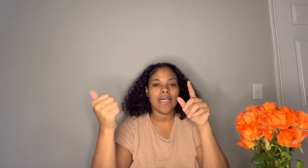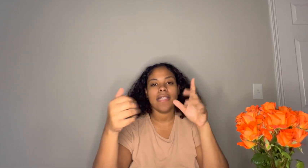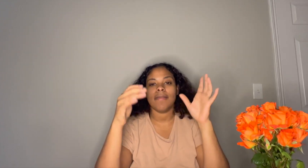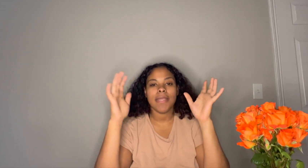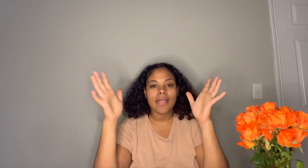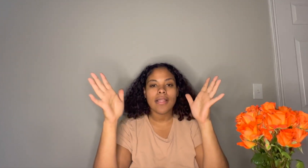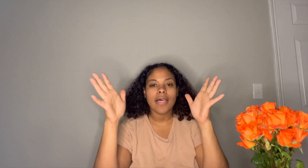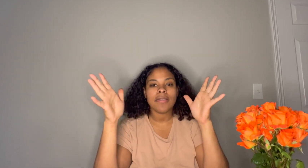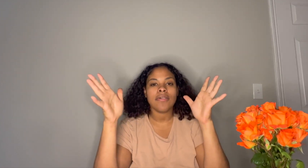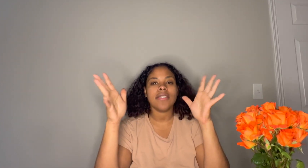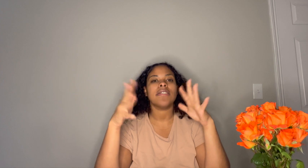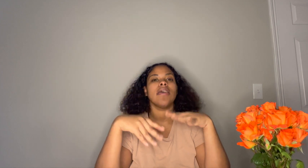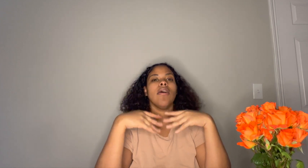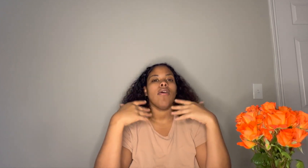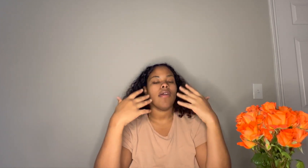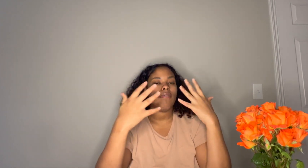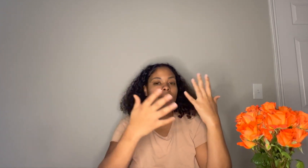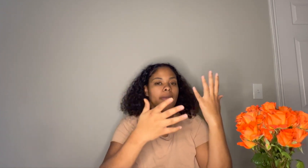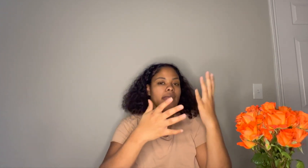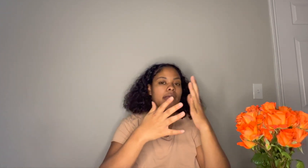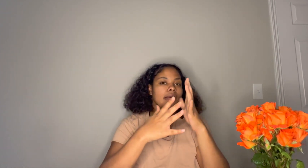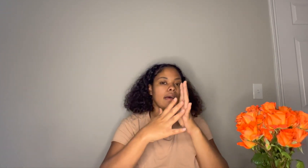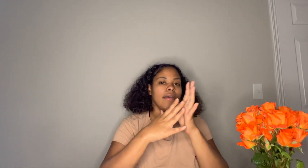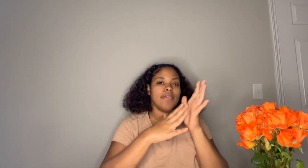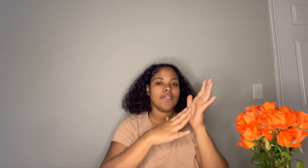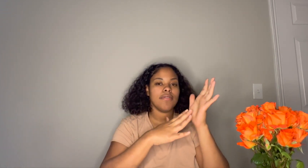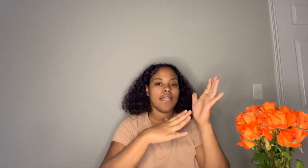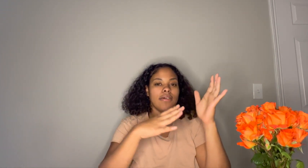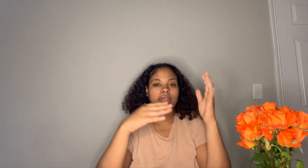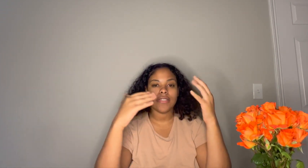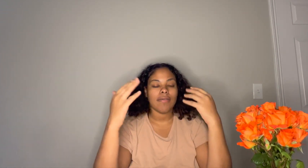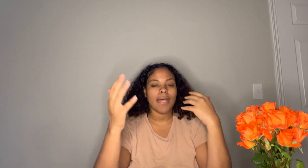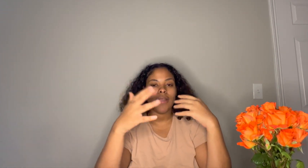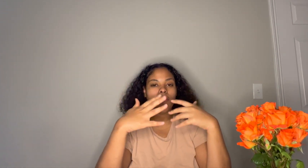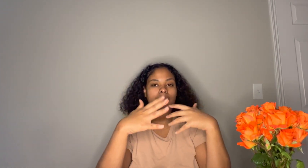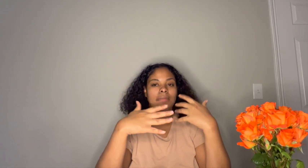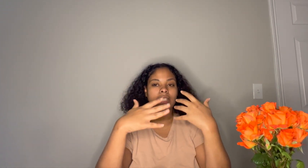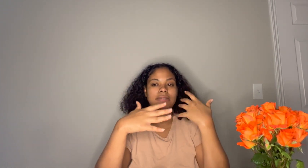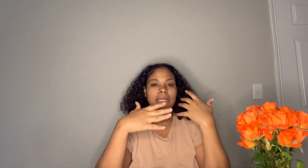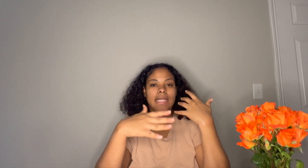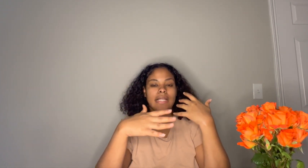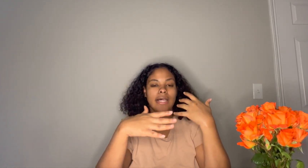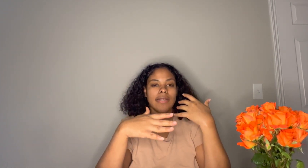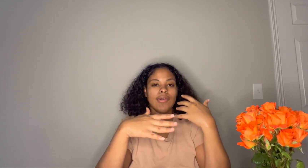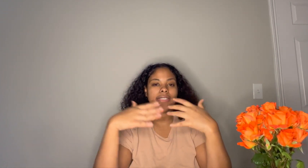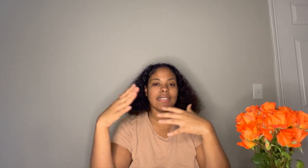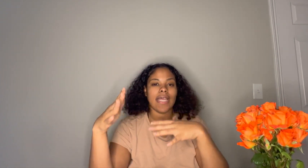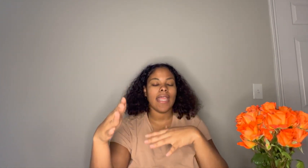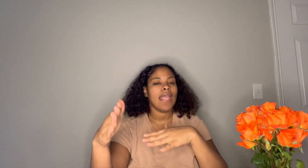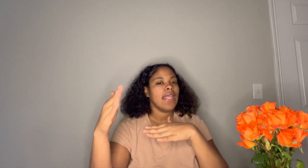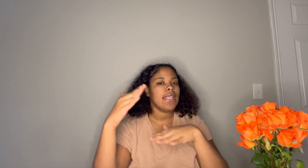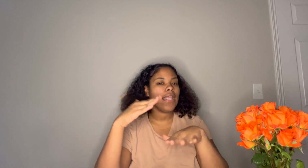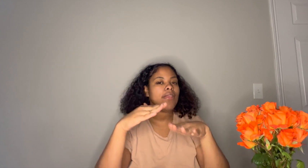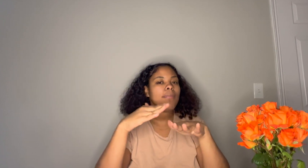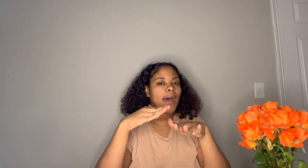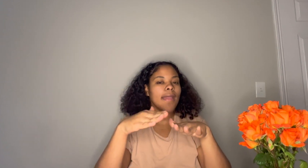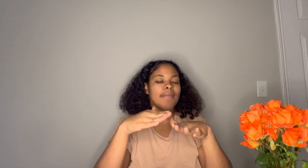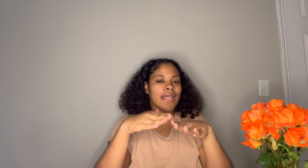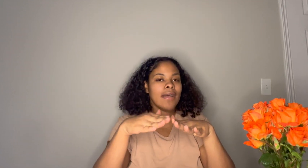and they're making a lot of noise or if I'm making a YouTube video and somebody around me is making a lot of noise it's like can you pipe down